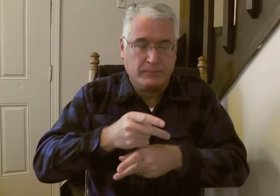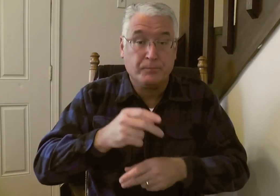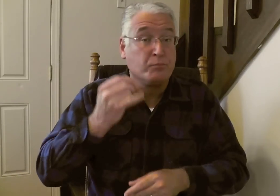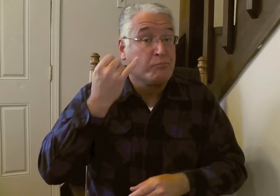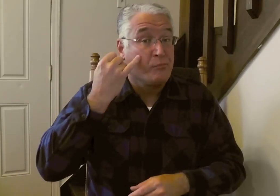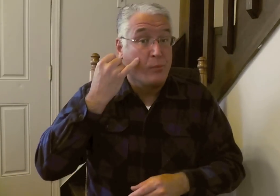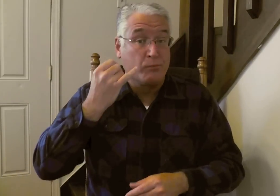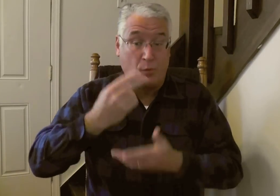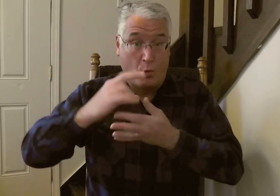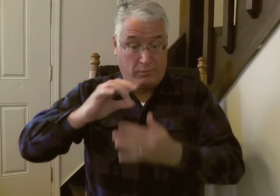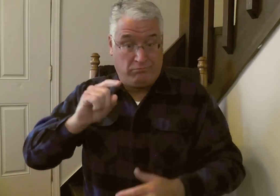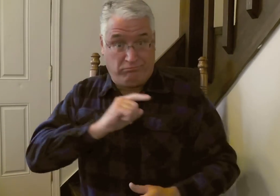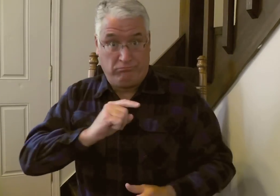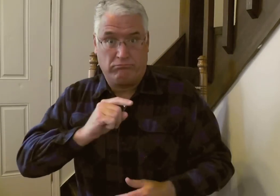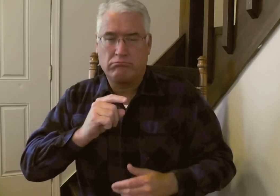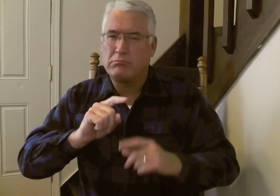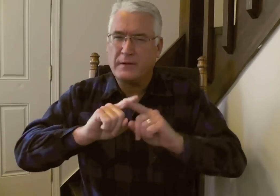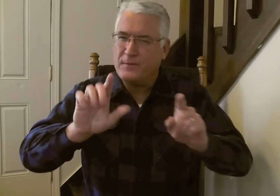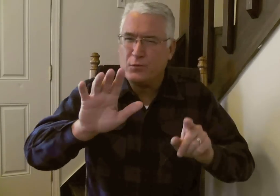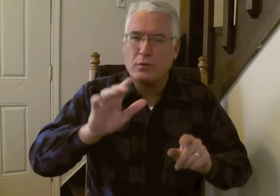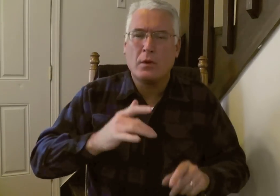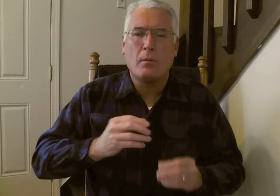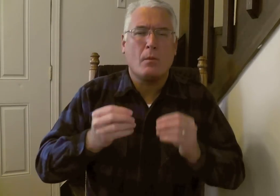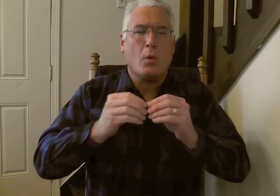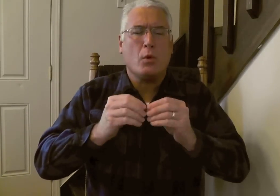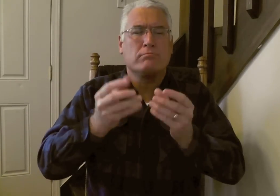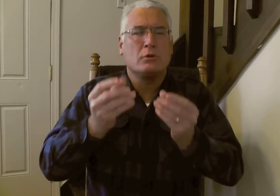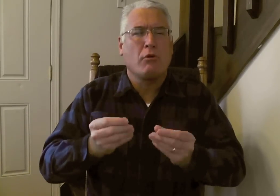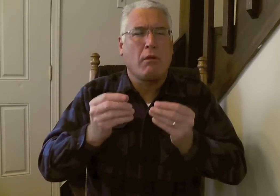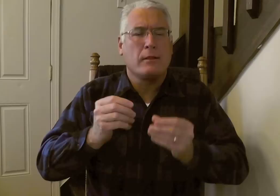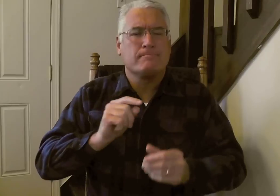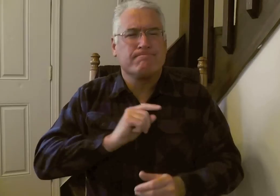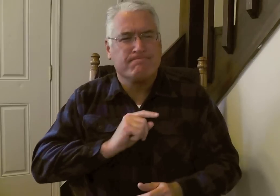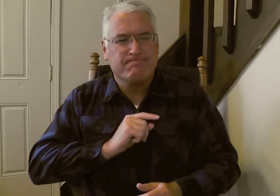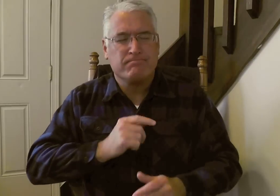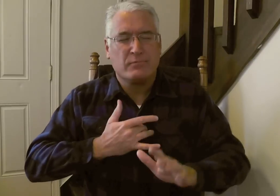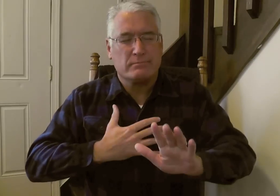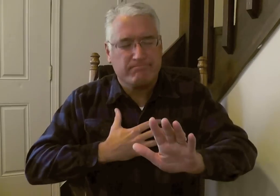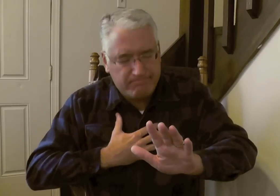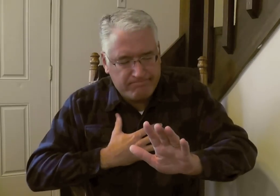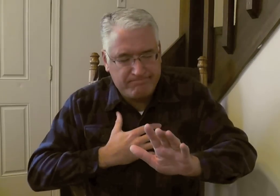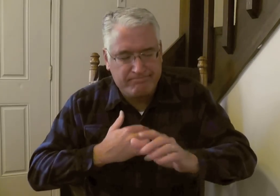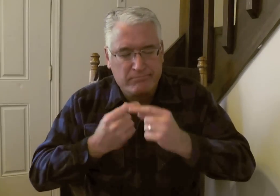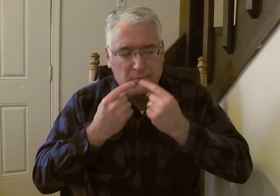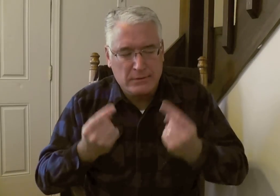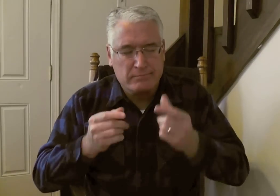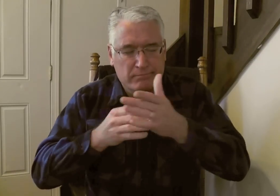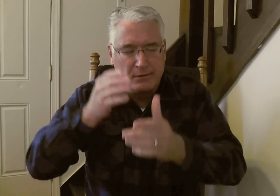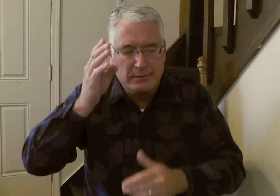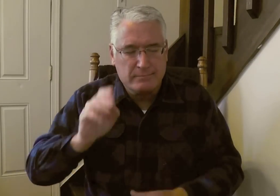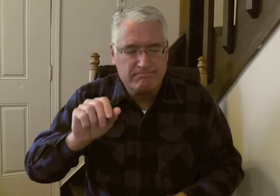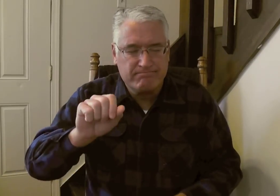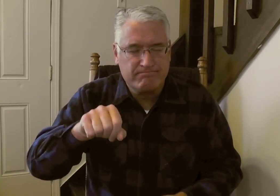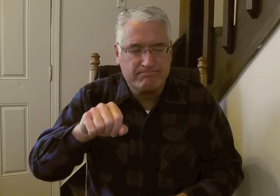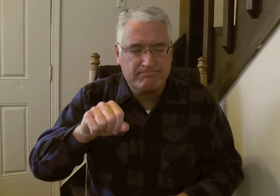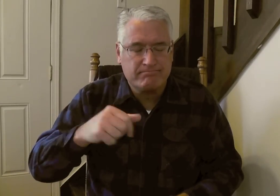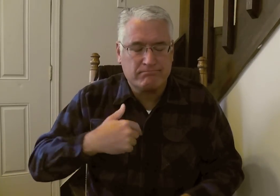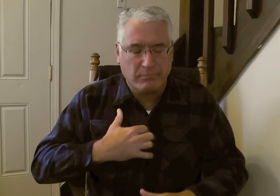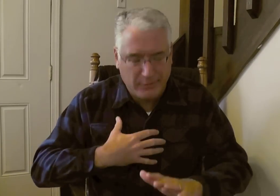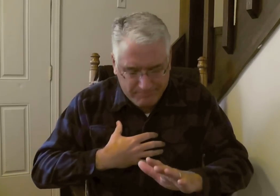mind. We need to be careful. the Holy Spirit convicts you, it's different. It's more gentle when He convicts you. Yes, I've